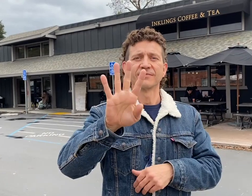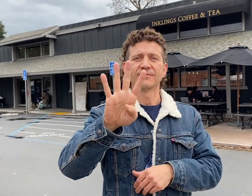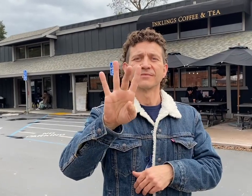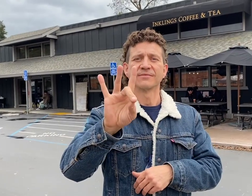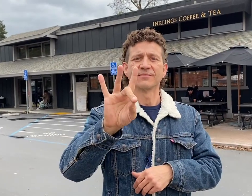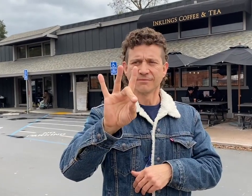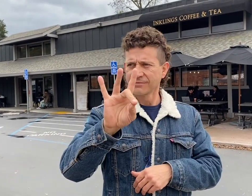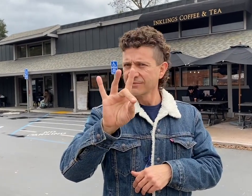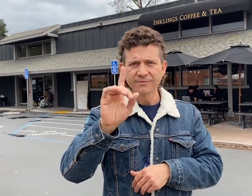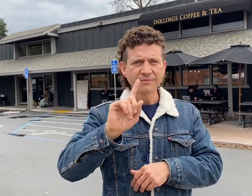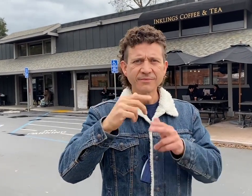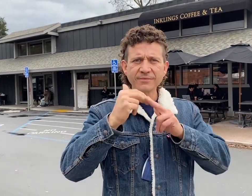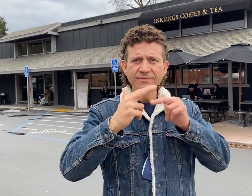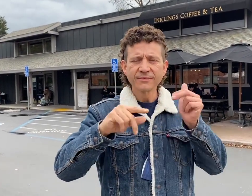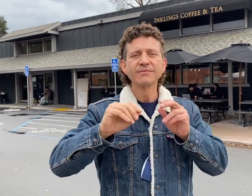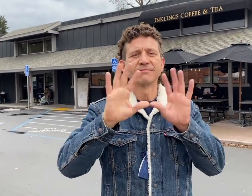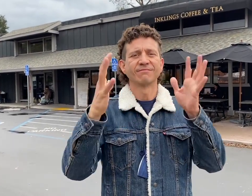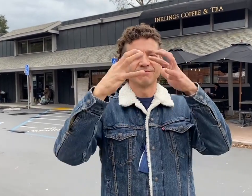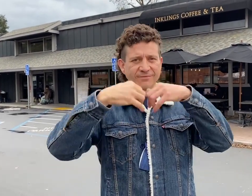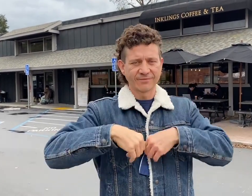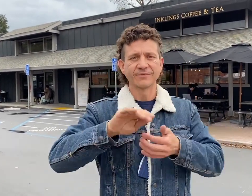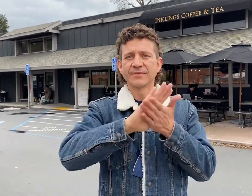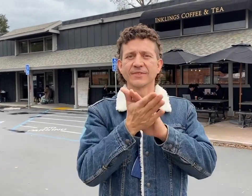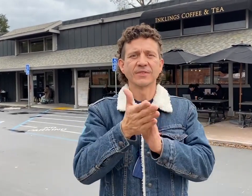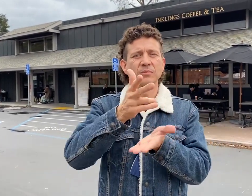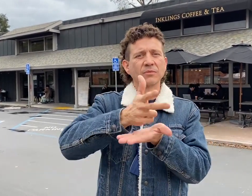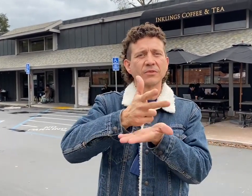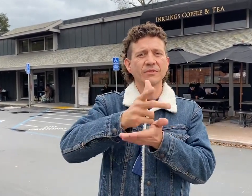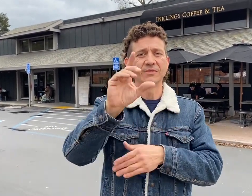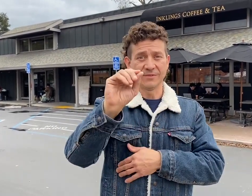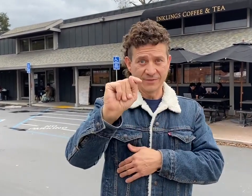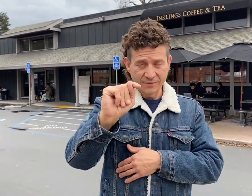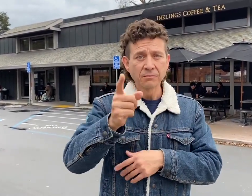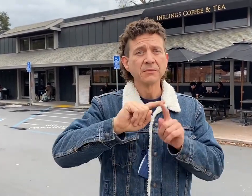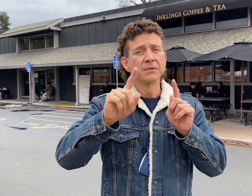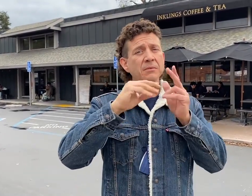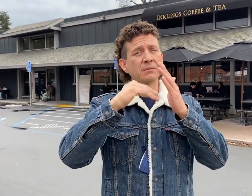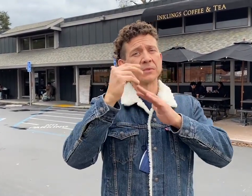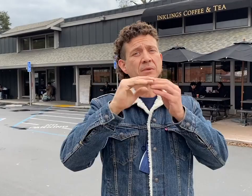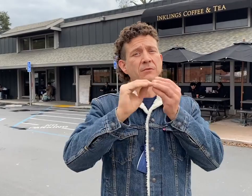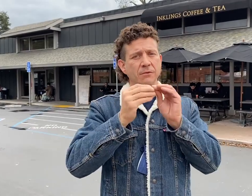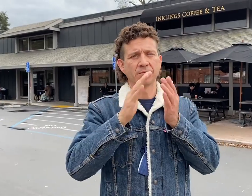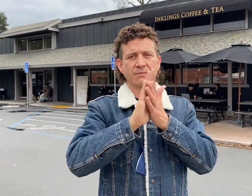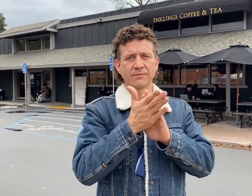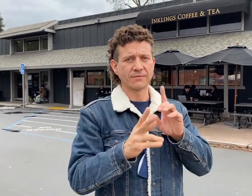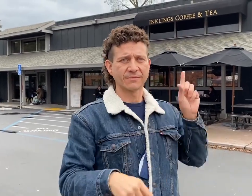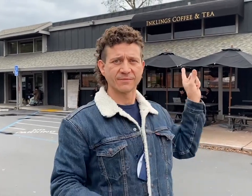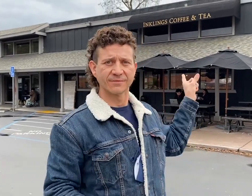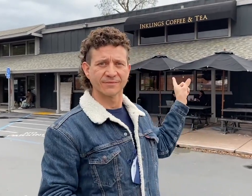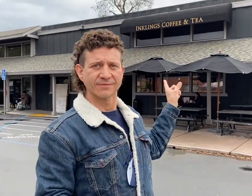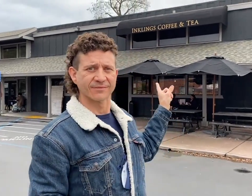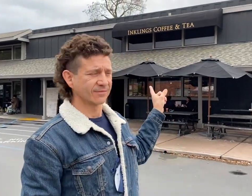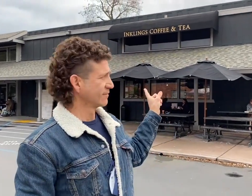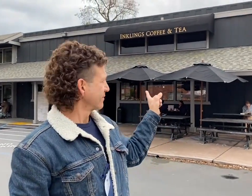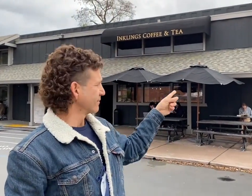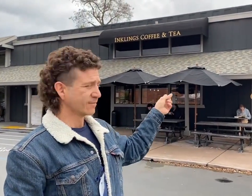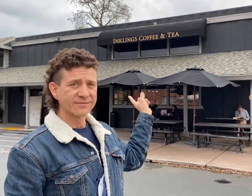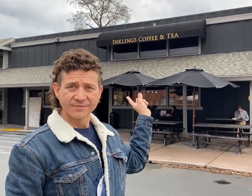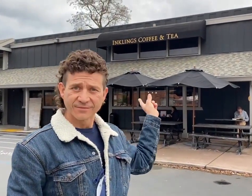where's the building? The site where the building once stood is now a parking lot, which services the current building behind me, home to